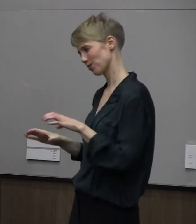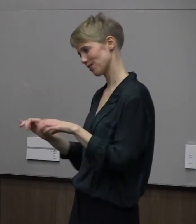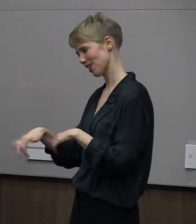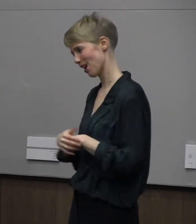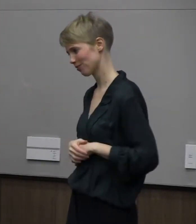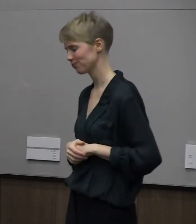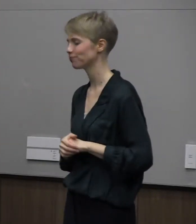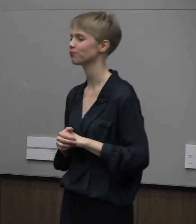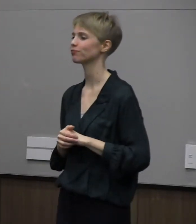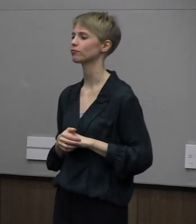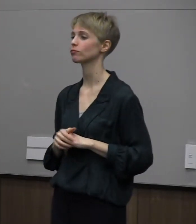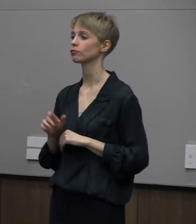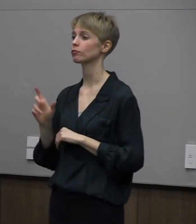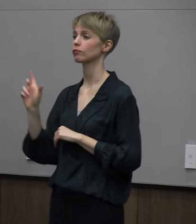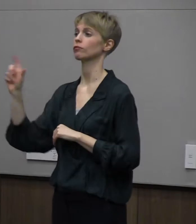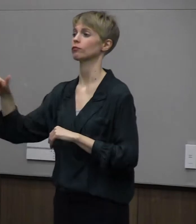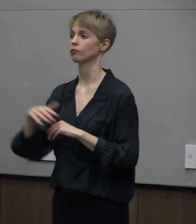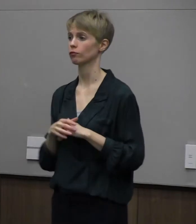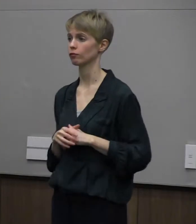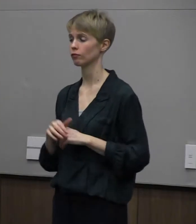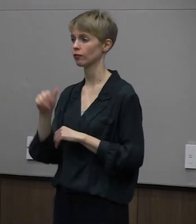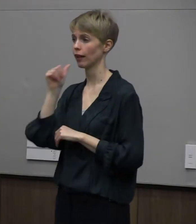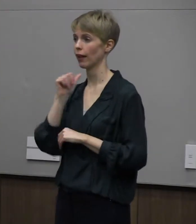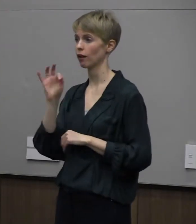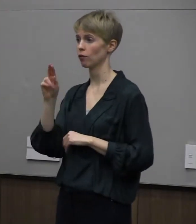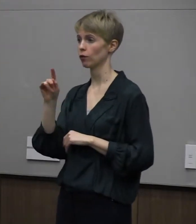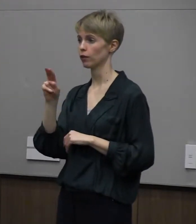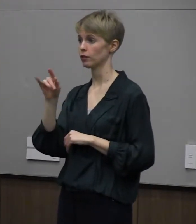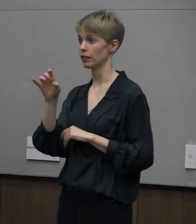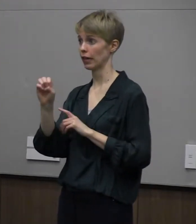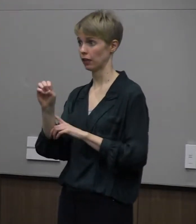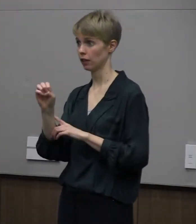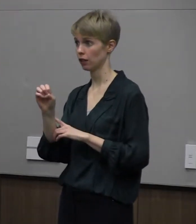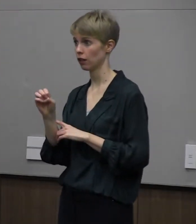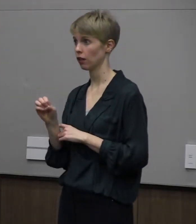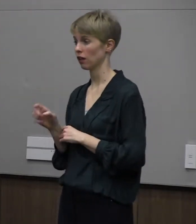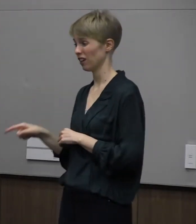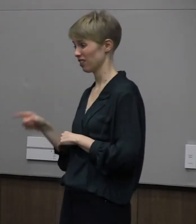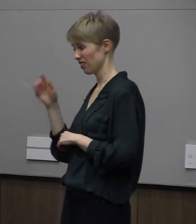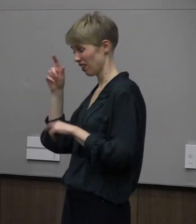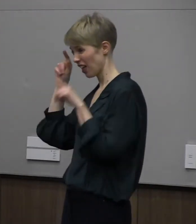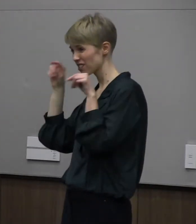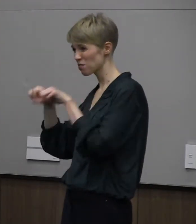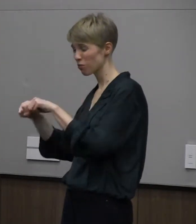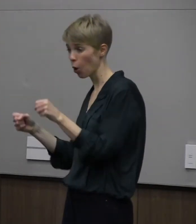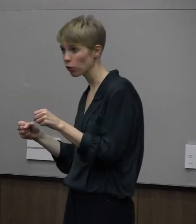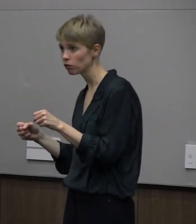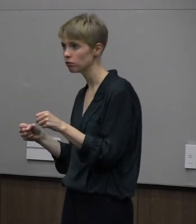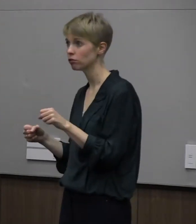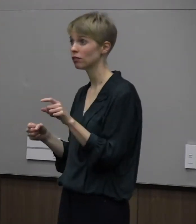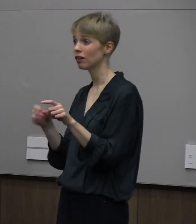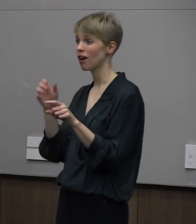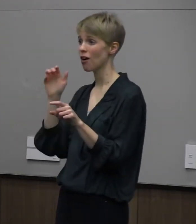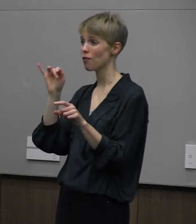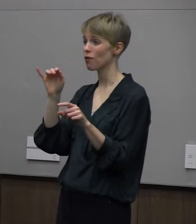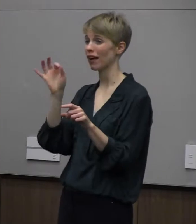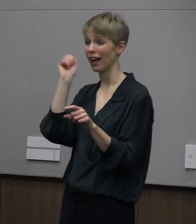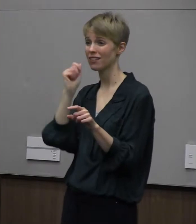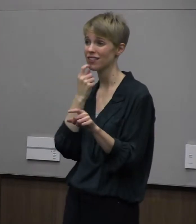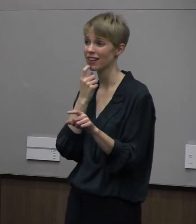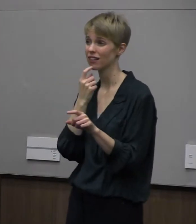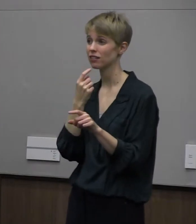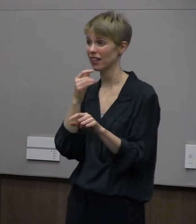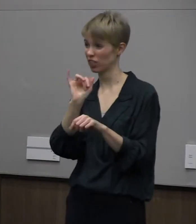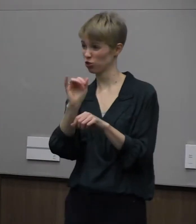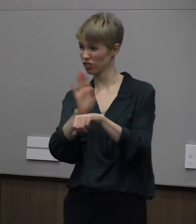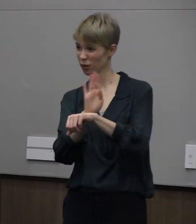aunt, Francine, persuaded the insurance company that they had been stolen, and they collected $75. It's okay, kid,